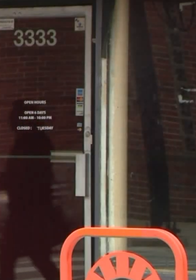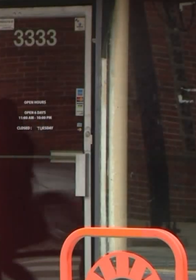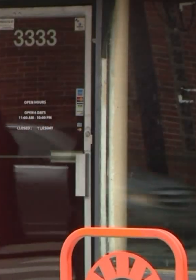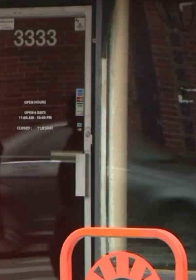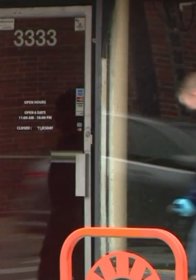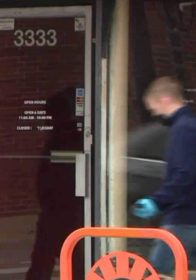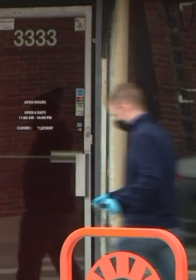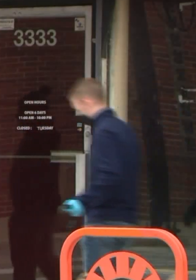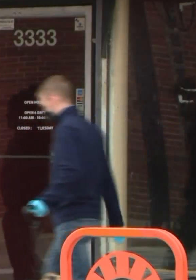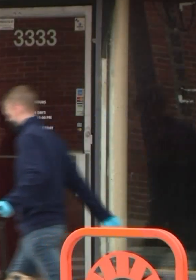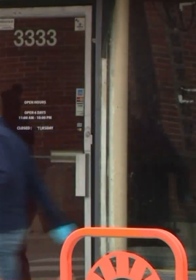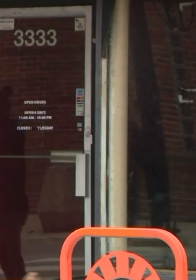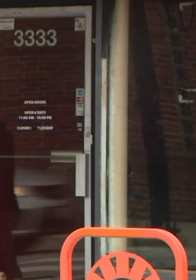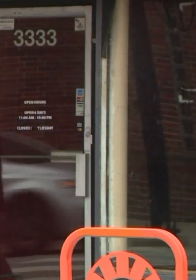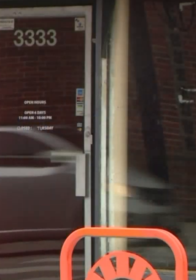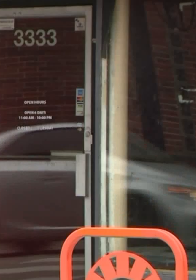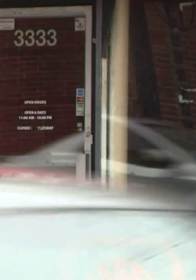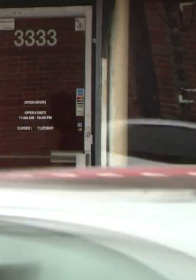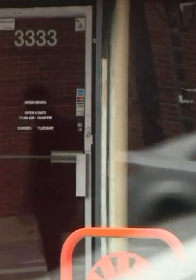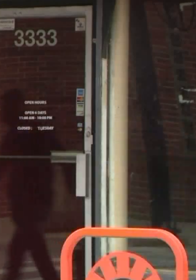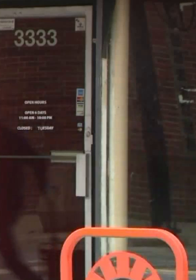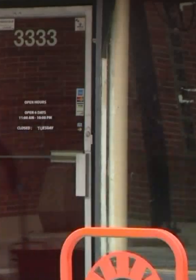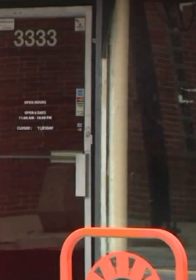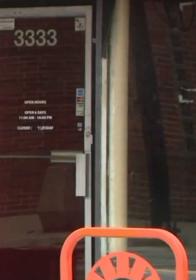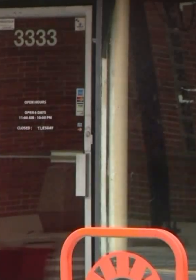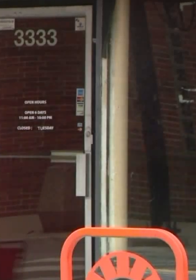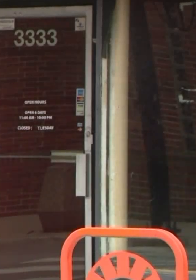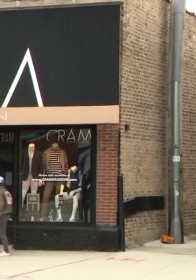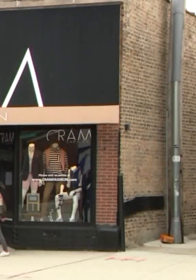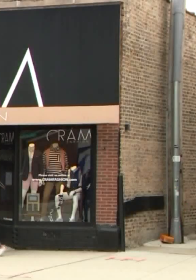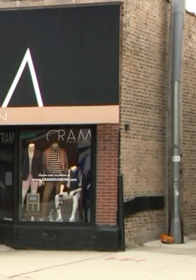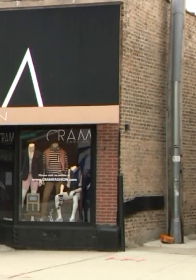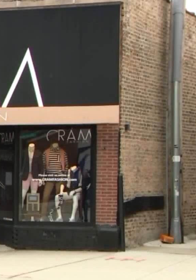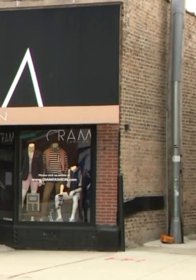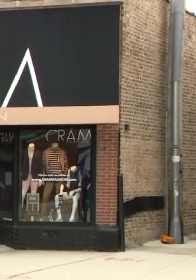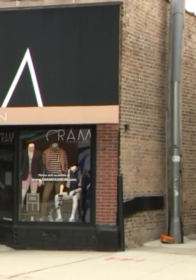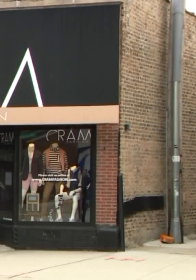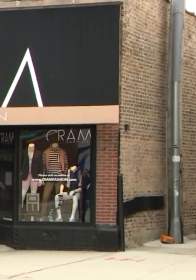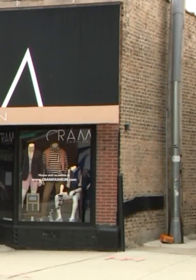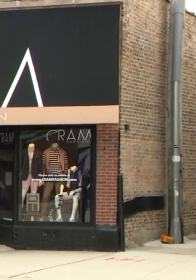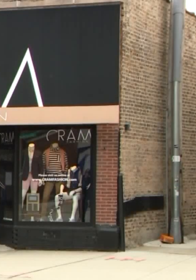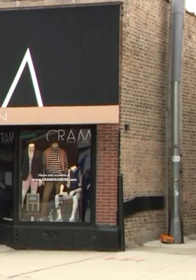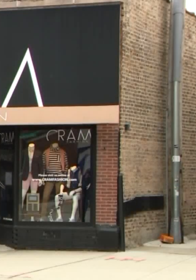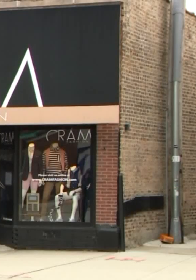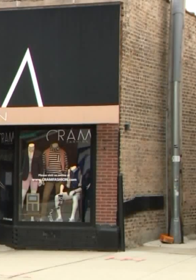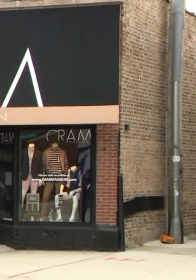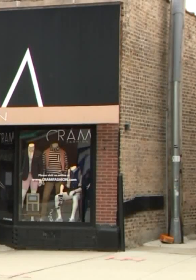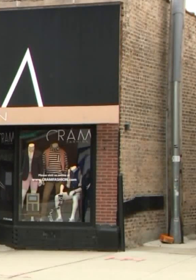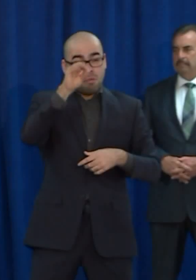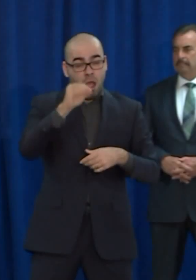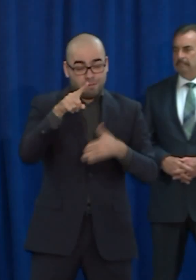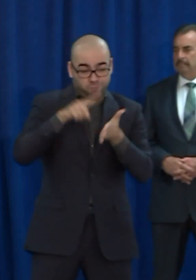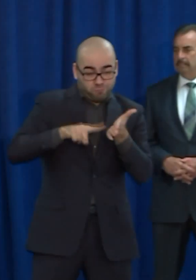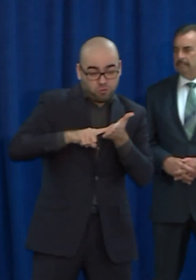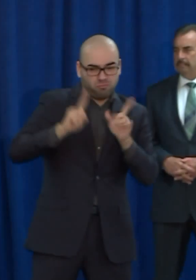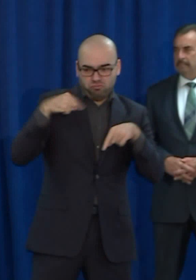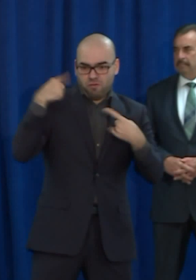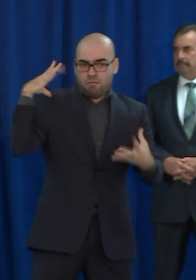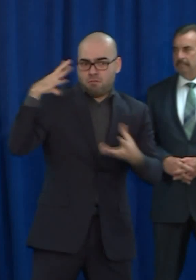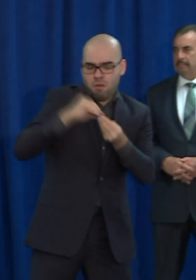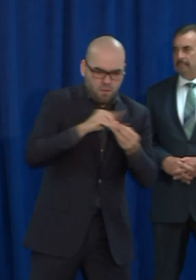grocery stores, anyone not following the guidelines. We have already conducted 690 investigations and